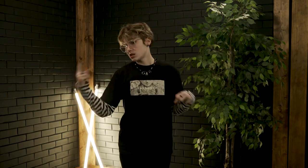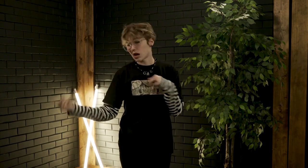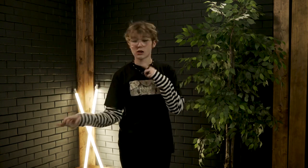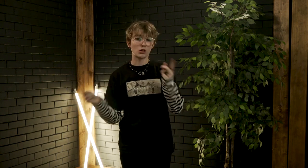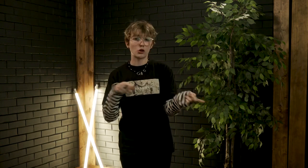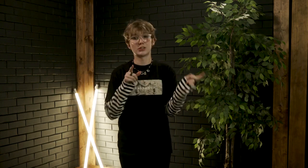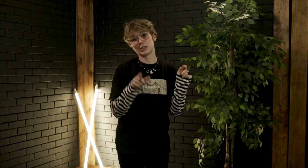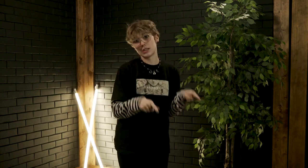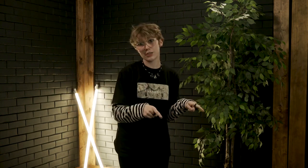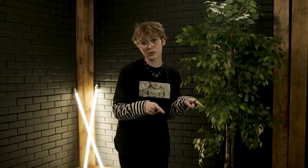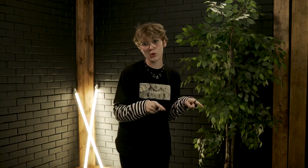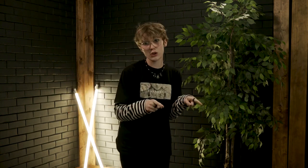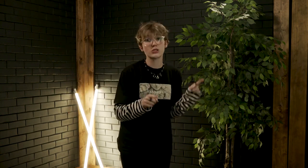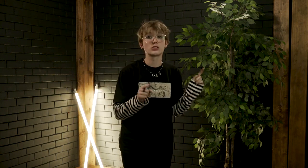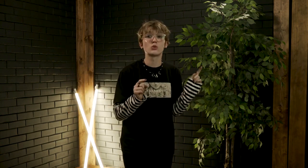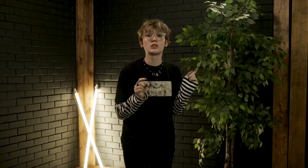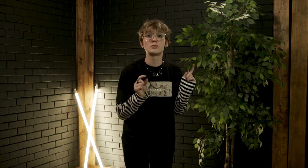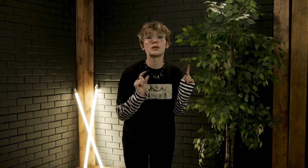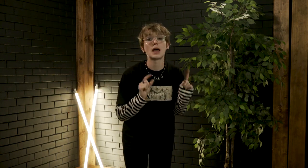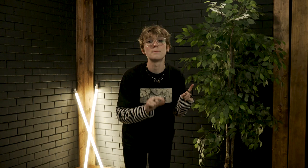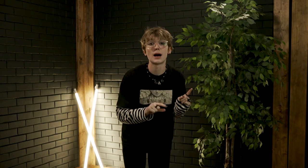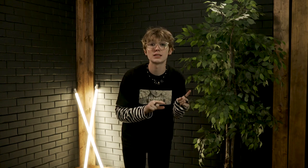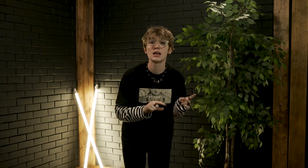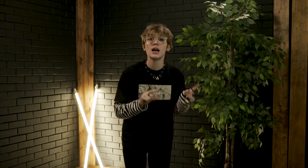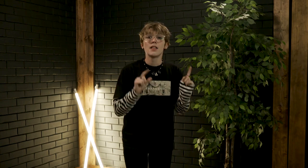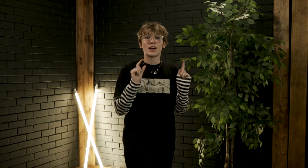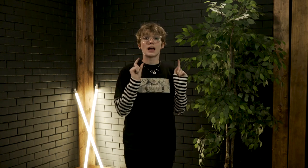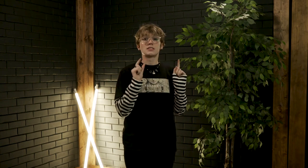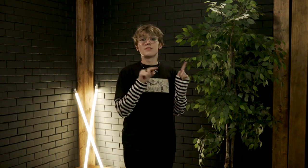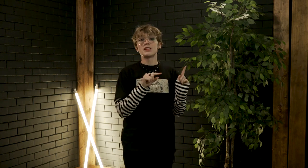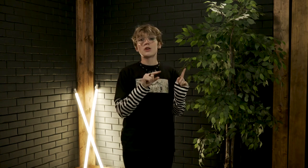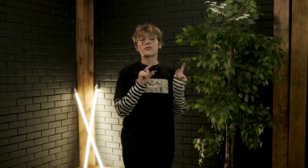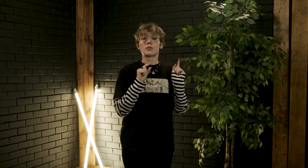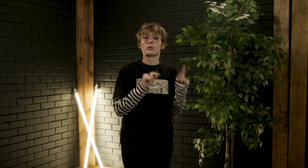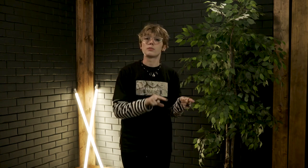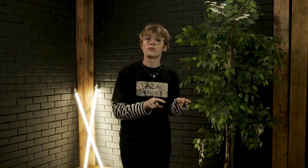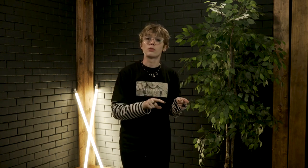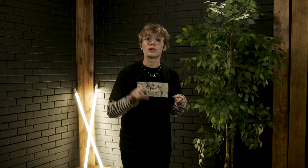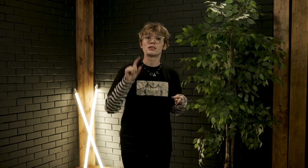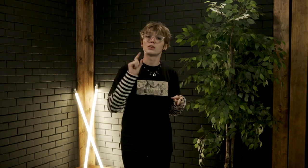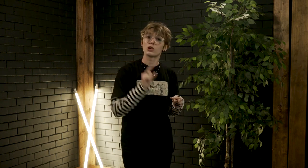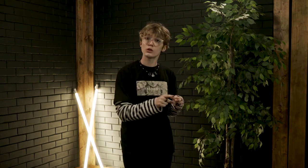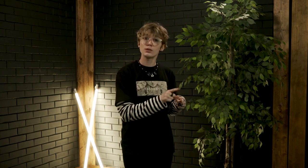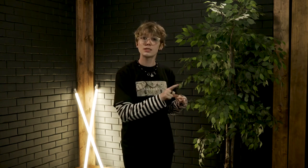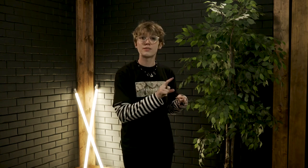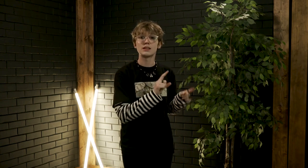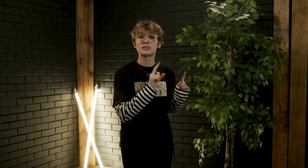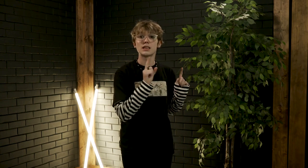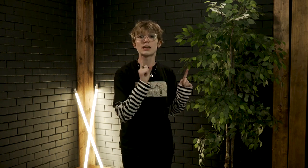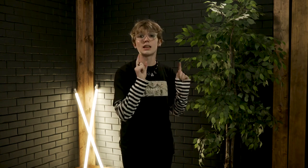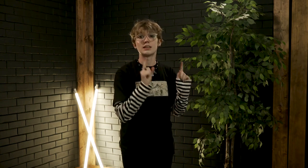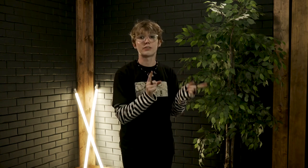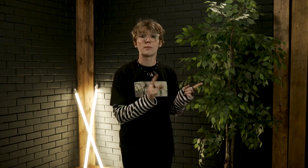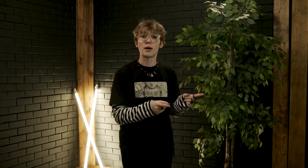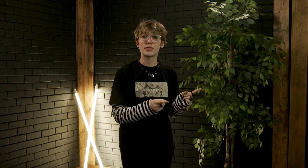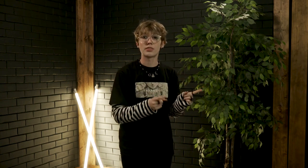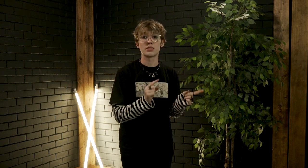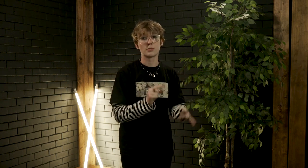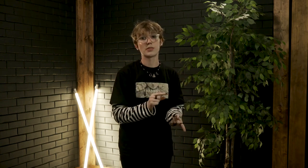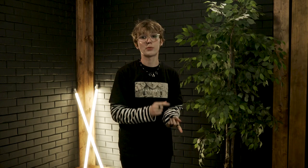skid down along over to the other corner there's going to be a box that has the video from the week before this includes if it is in a different month from the month